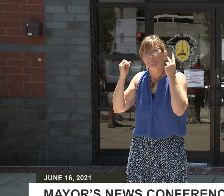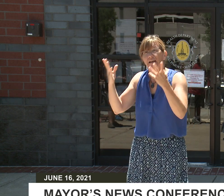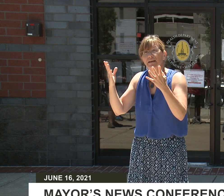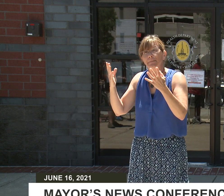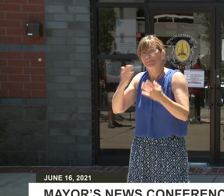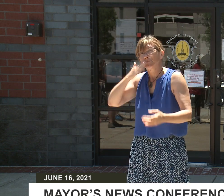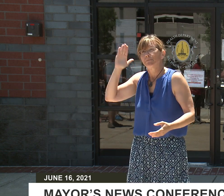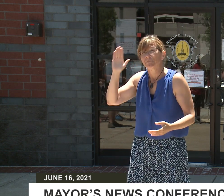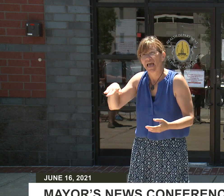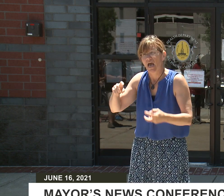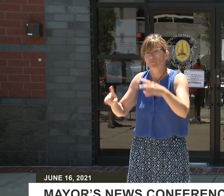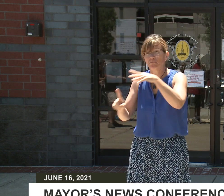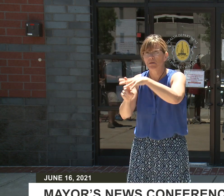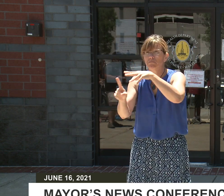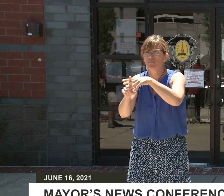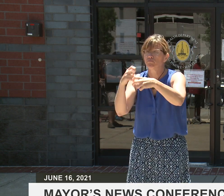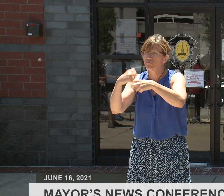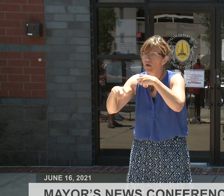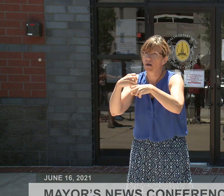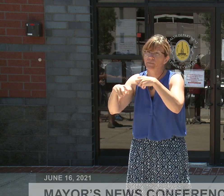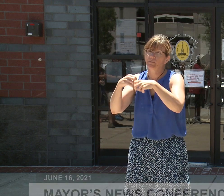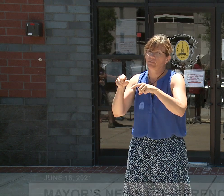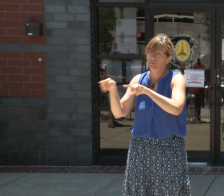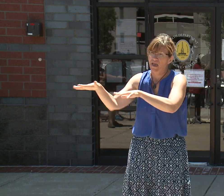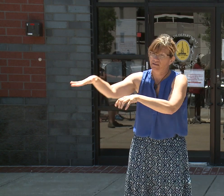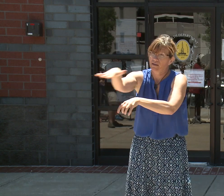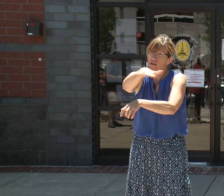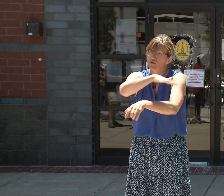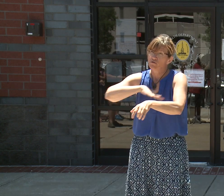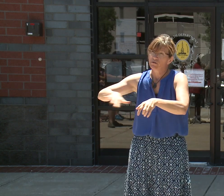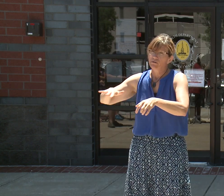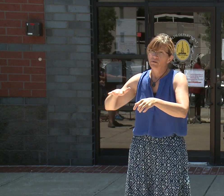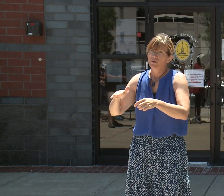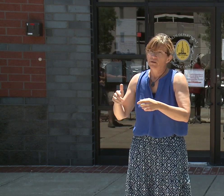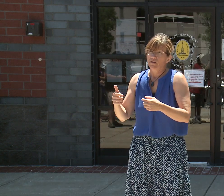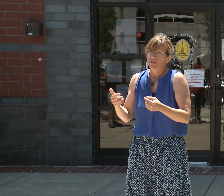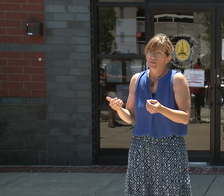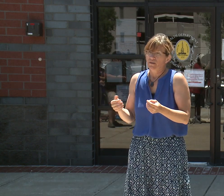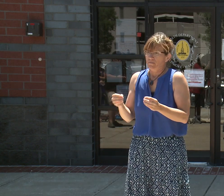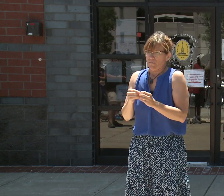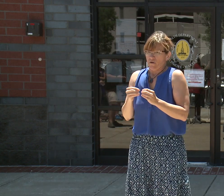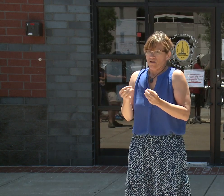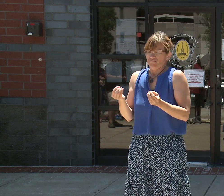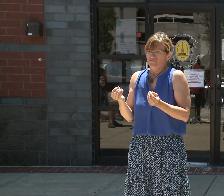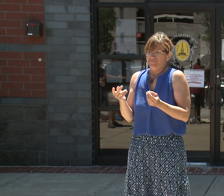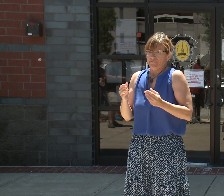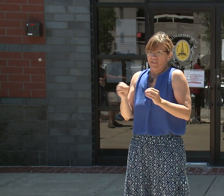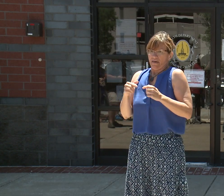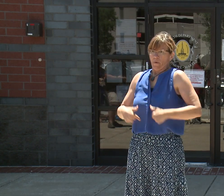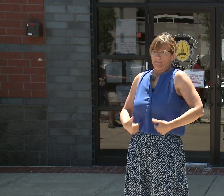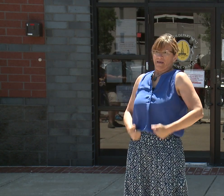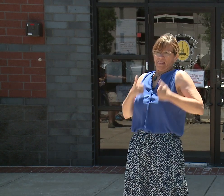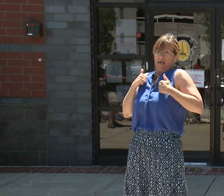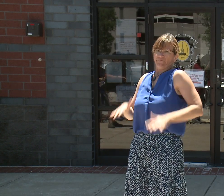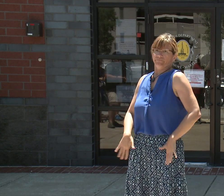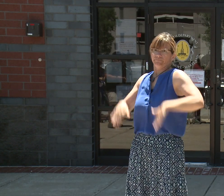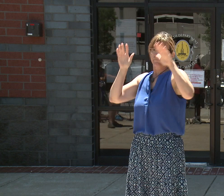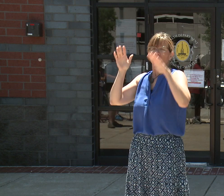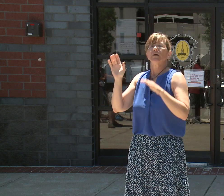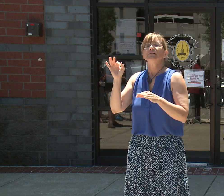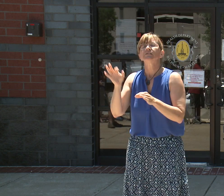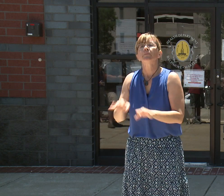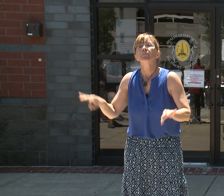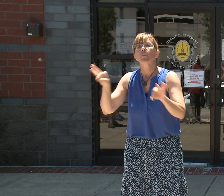than you and I have been breathing air. And when we're talking about, I think it's important again, Dave, for folks to talk about what we're